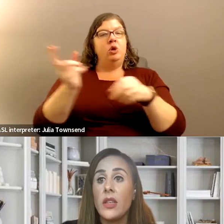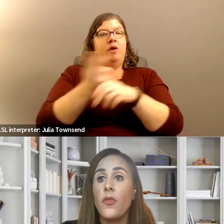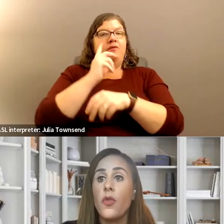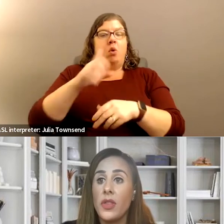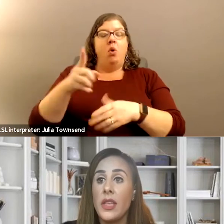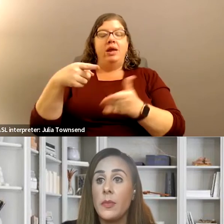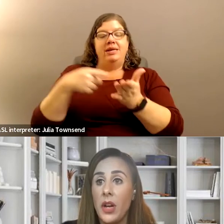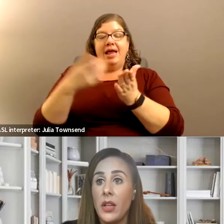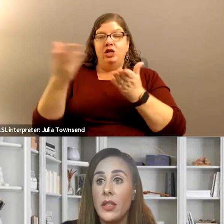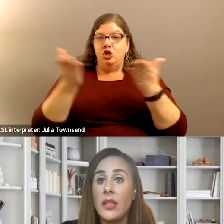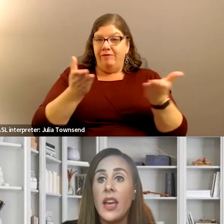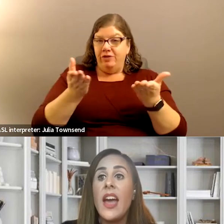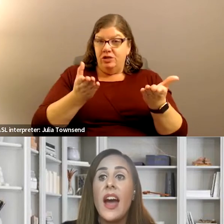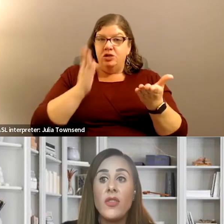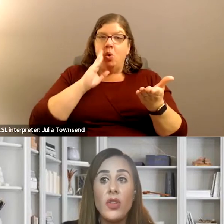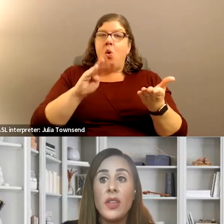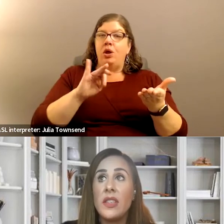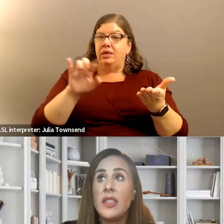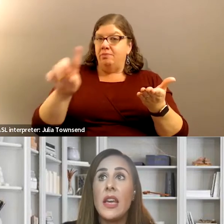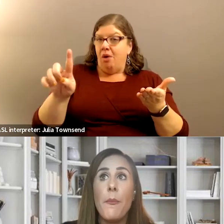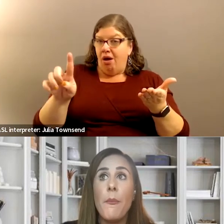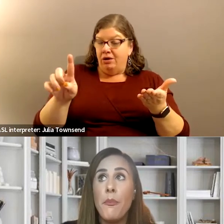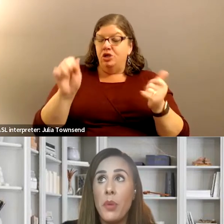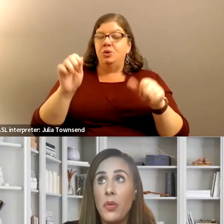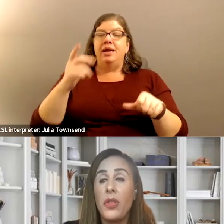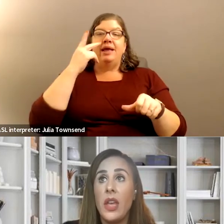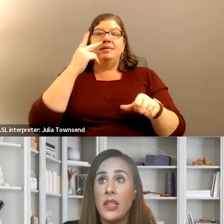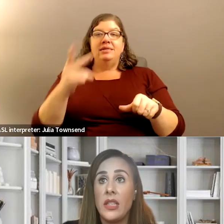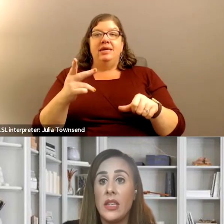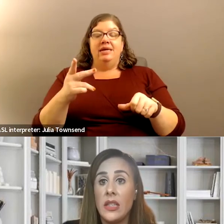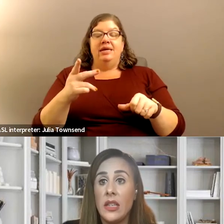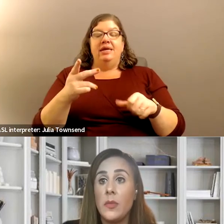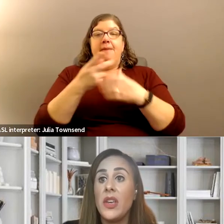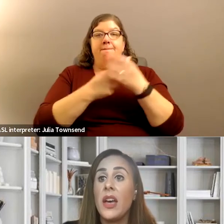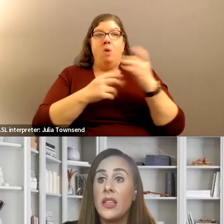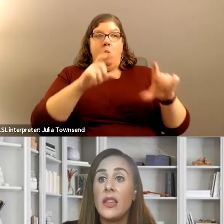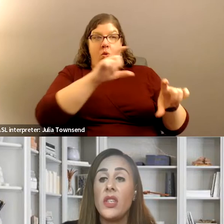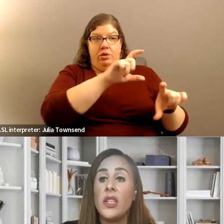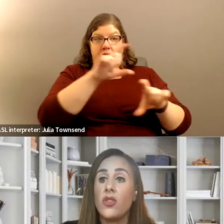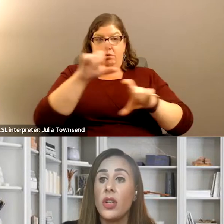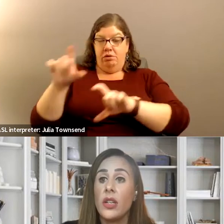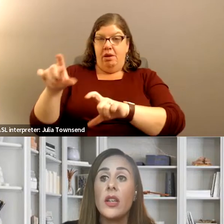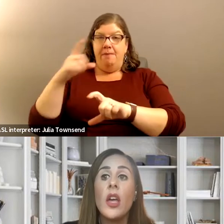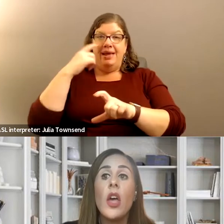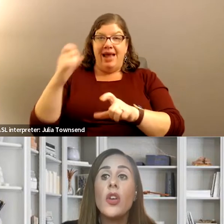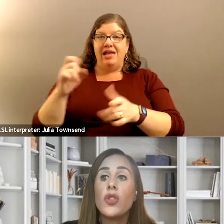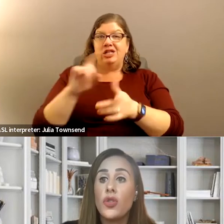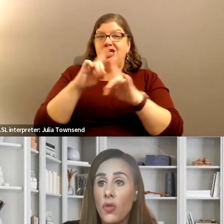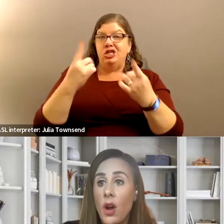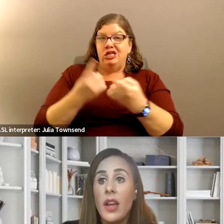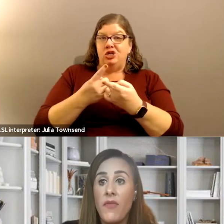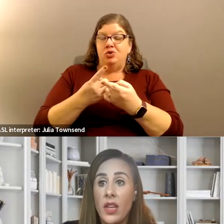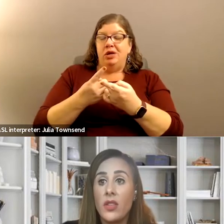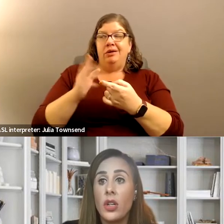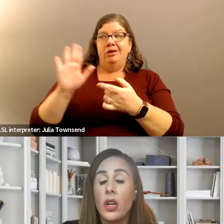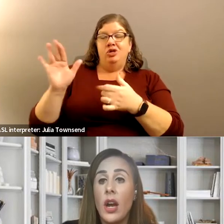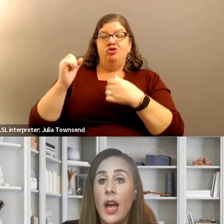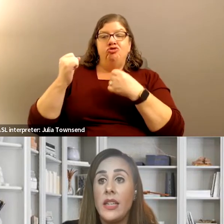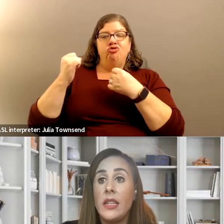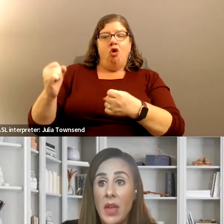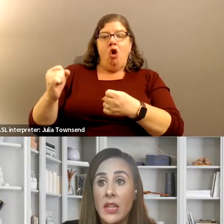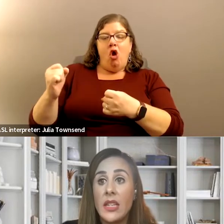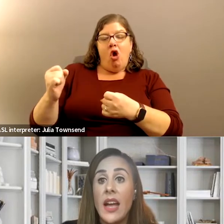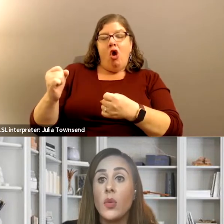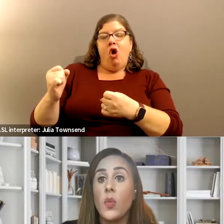service for these bonds. As you can see in both instances, because of the district's strong investor